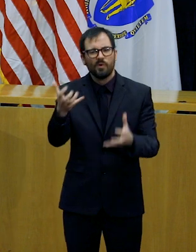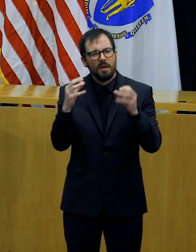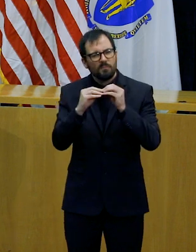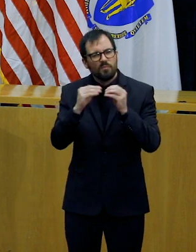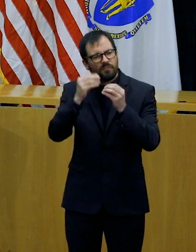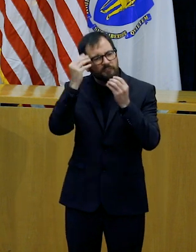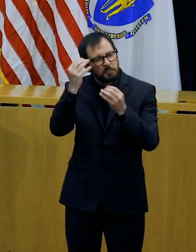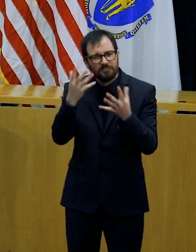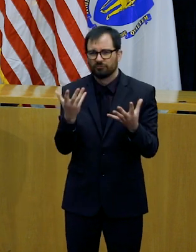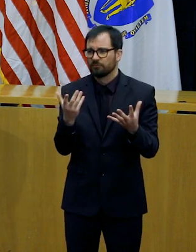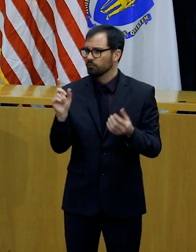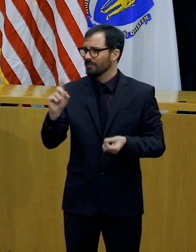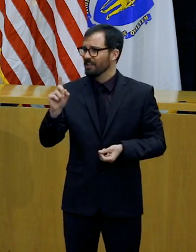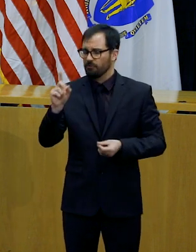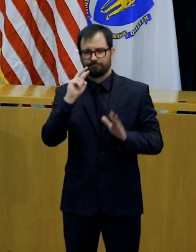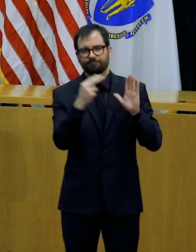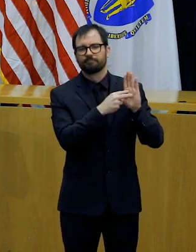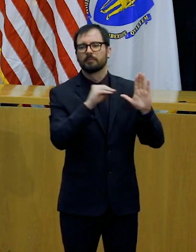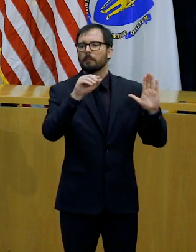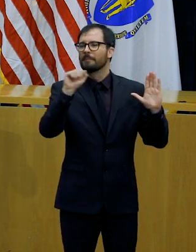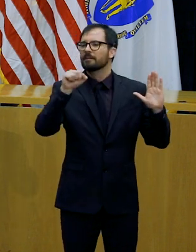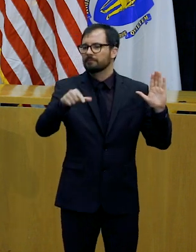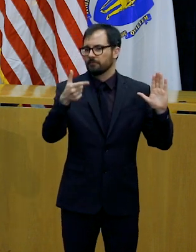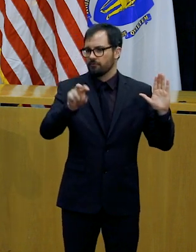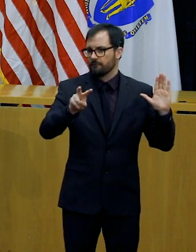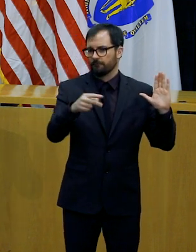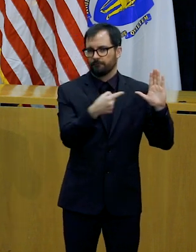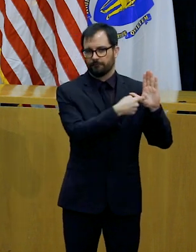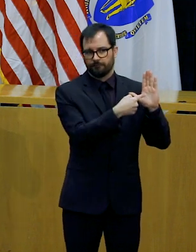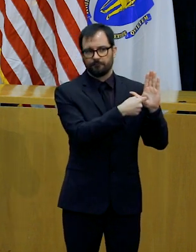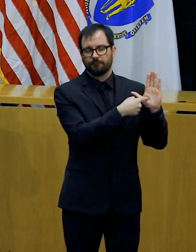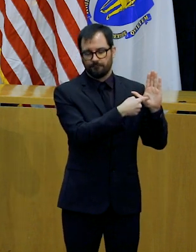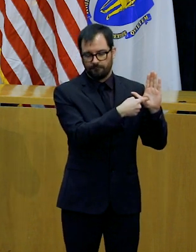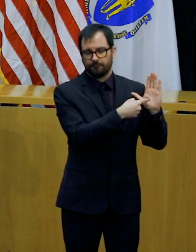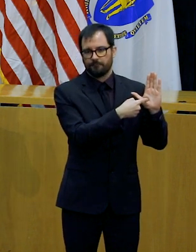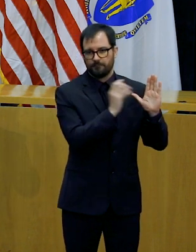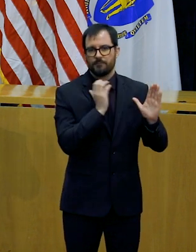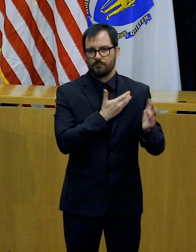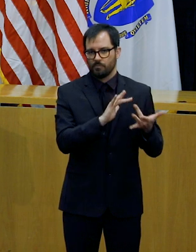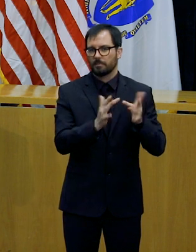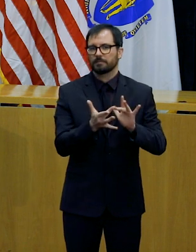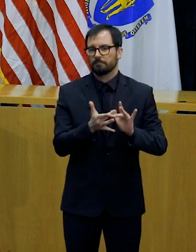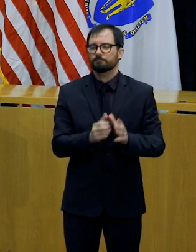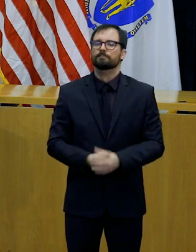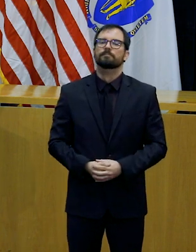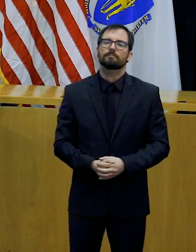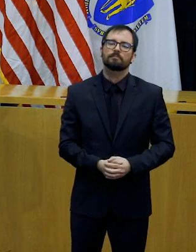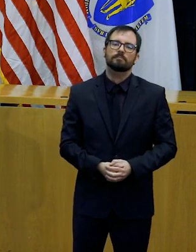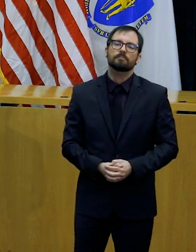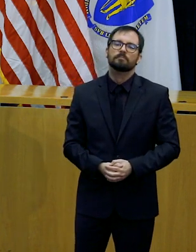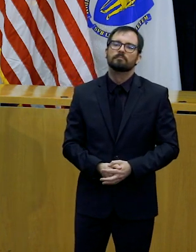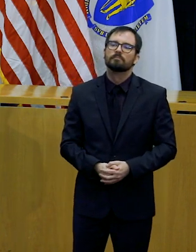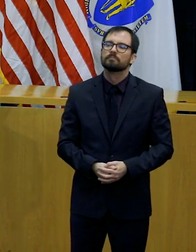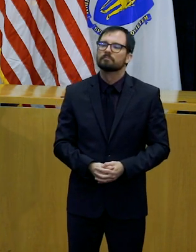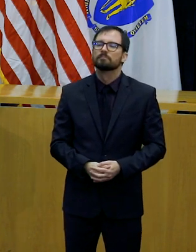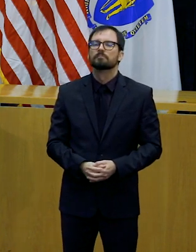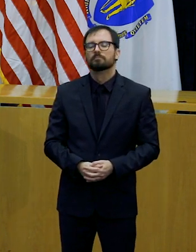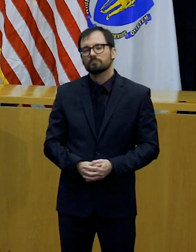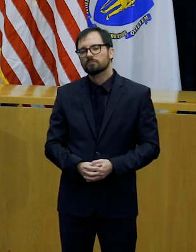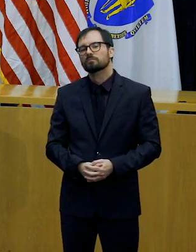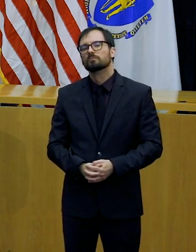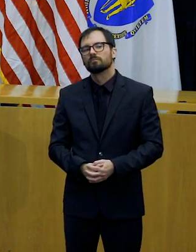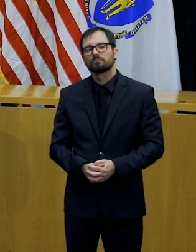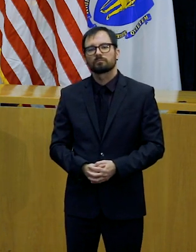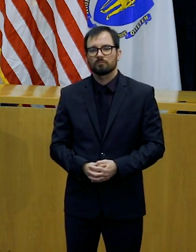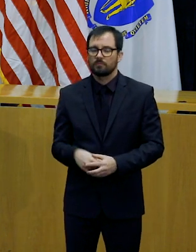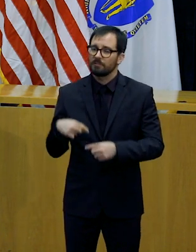Throughout the outbreak, we've constantly reminded our residents that we all need to get our information, your information from trusted